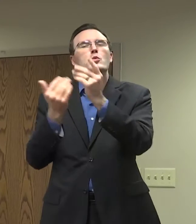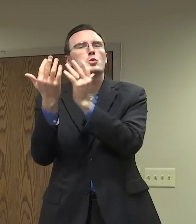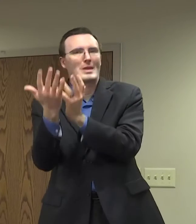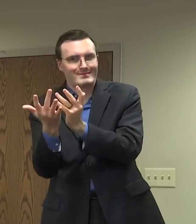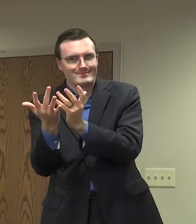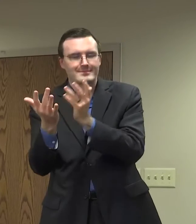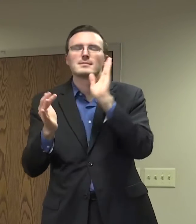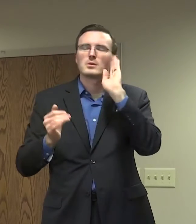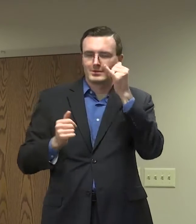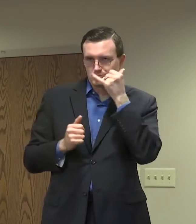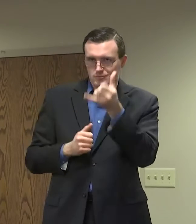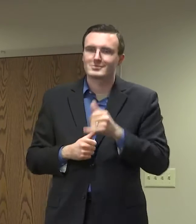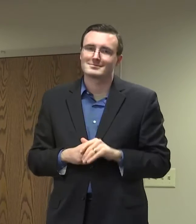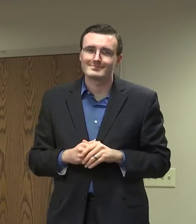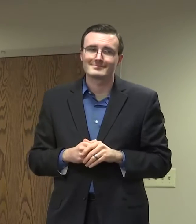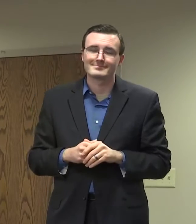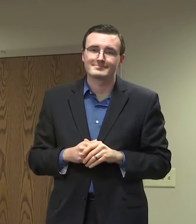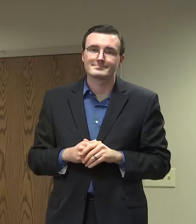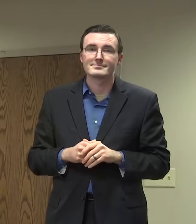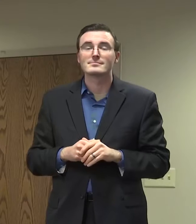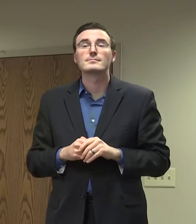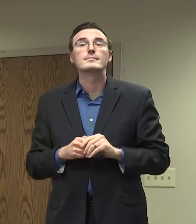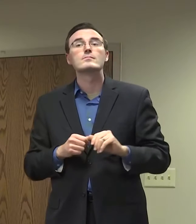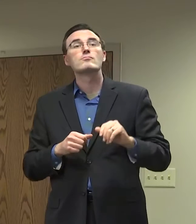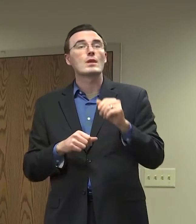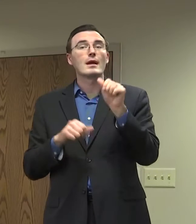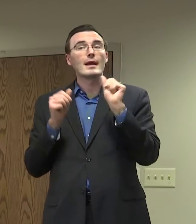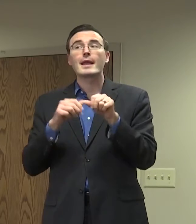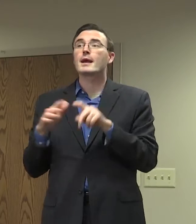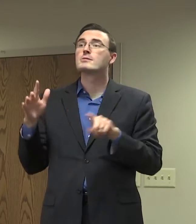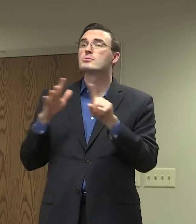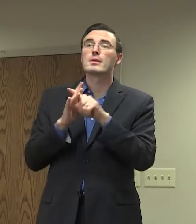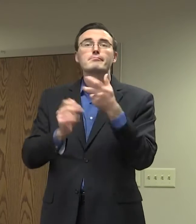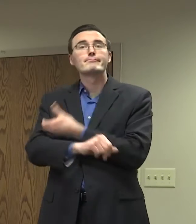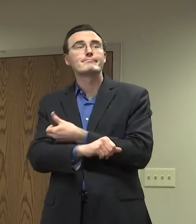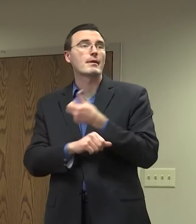will be only provided by appointment. There are no walk-ins.